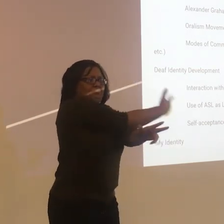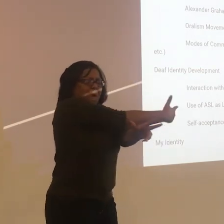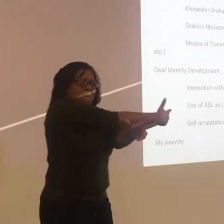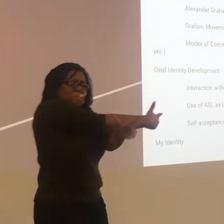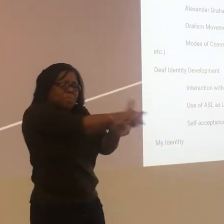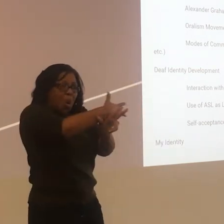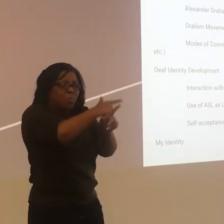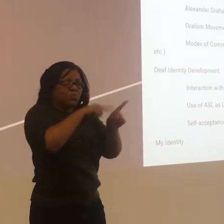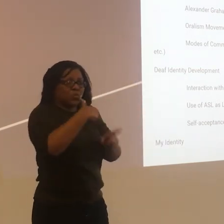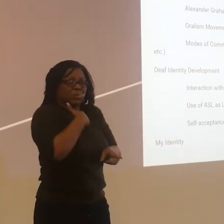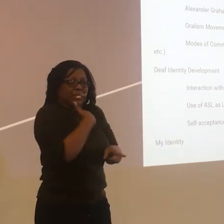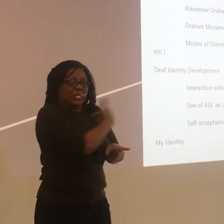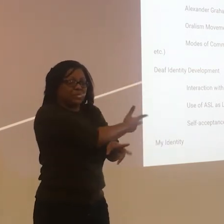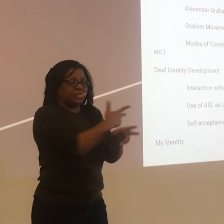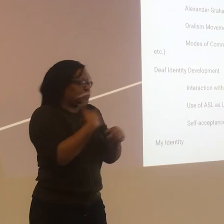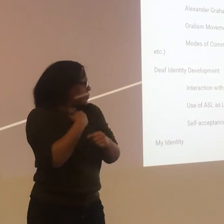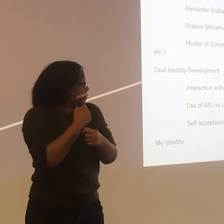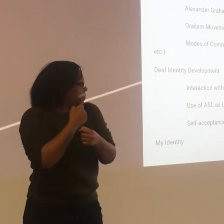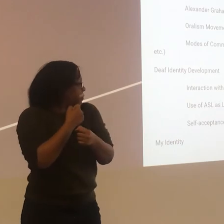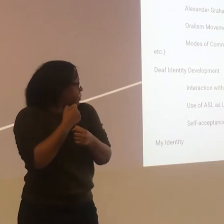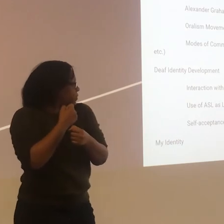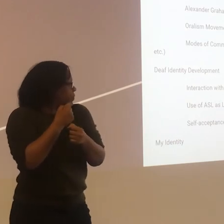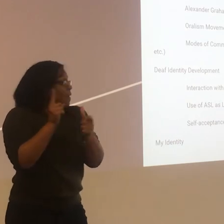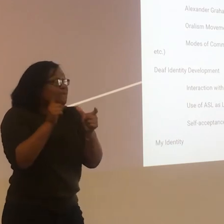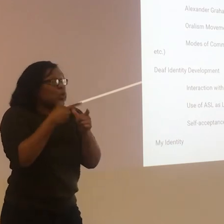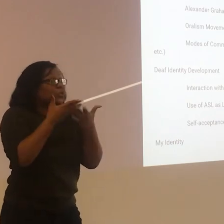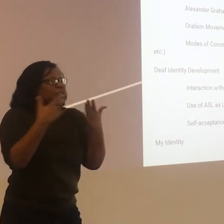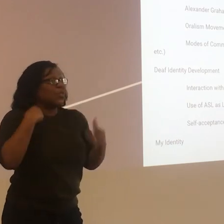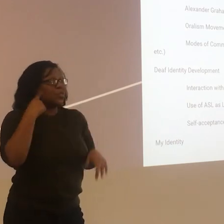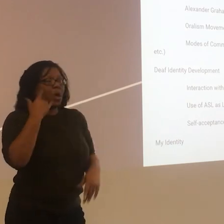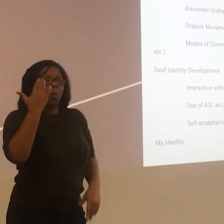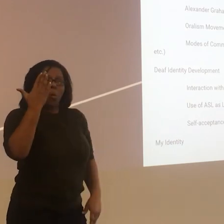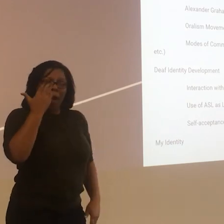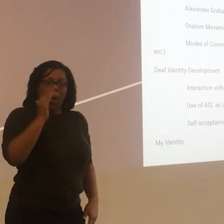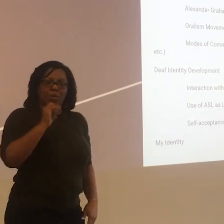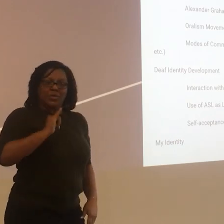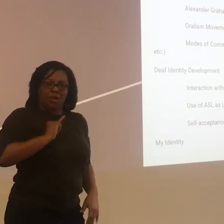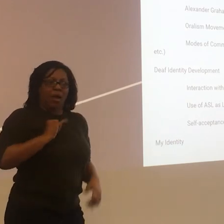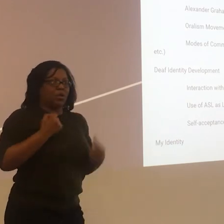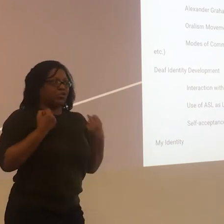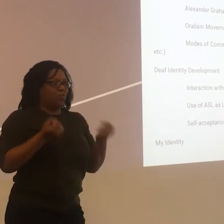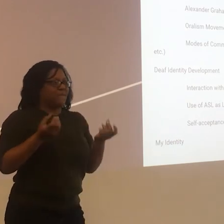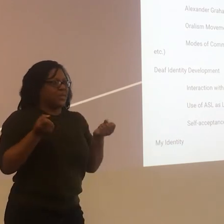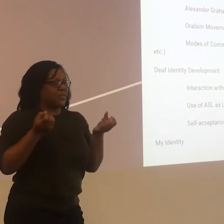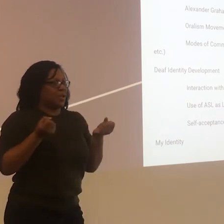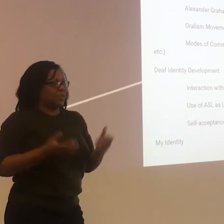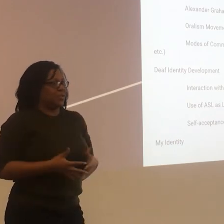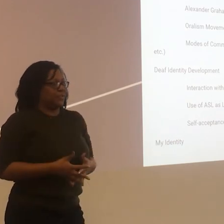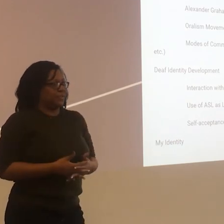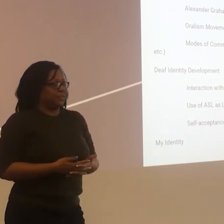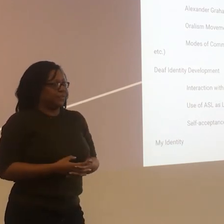that person ran right into my driver's side door. First thing I thought was, why was I driving and signing?